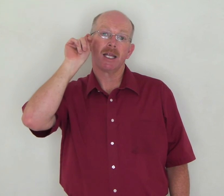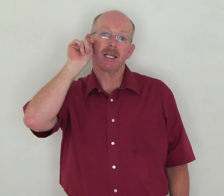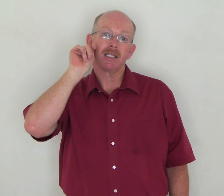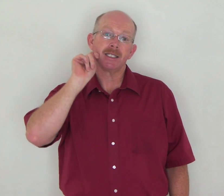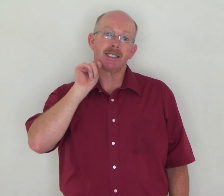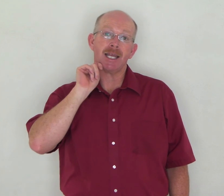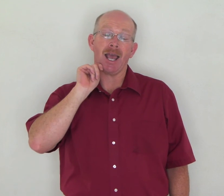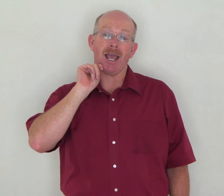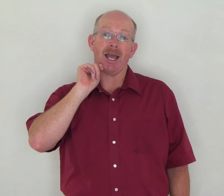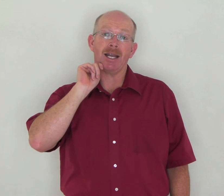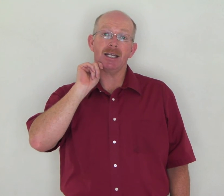Tan.